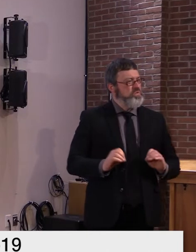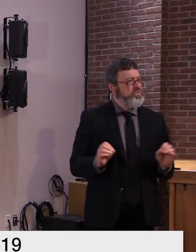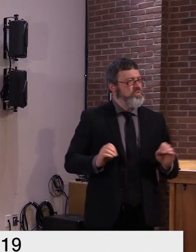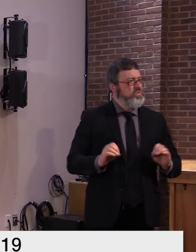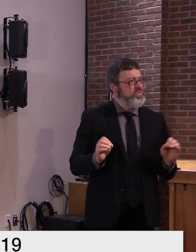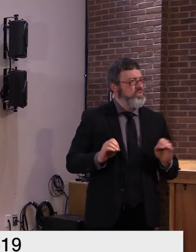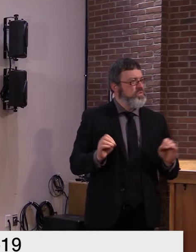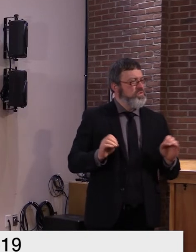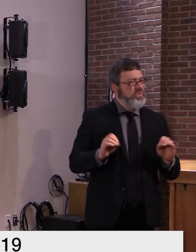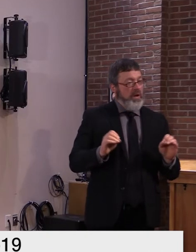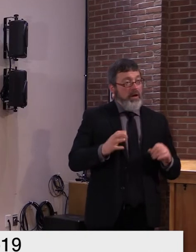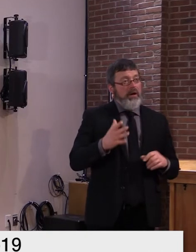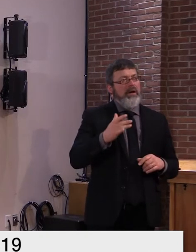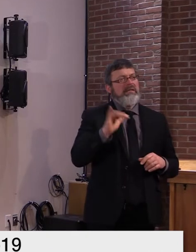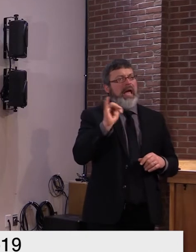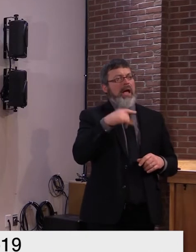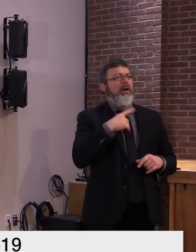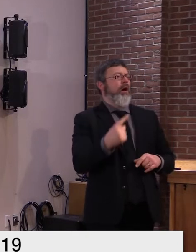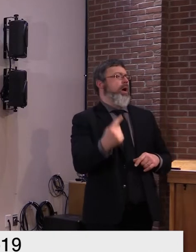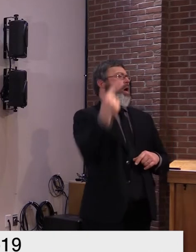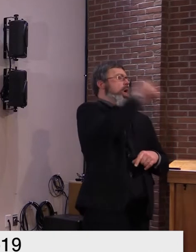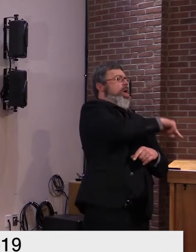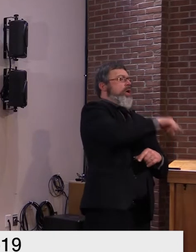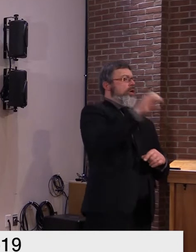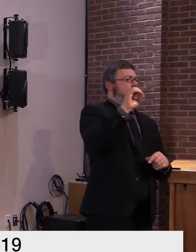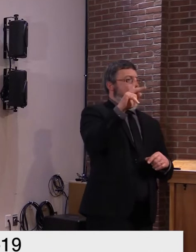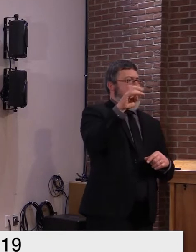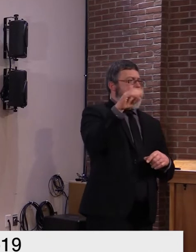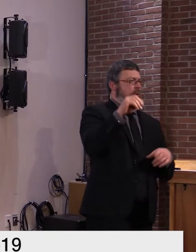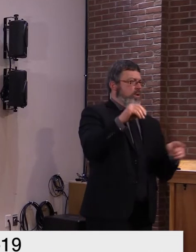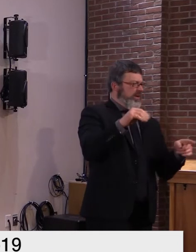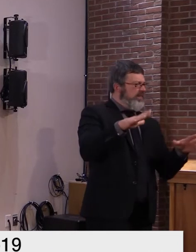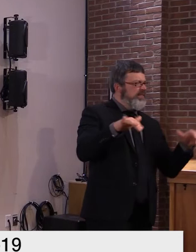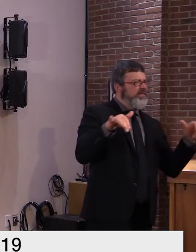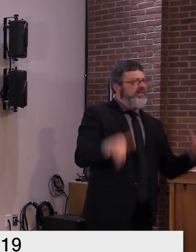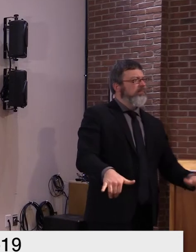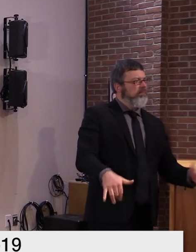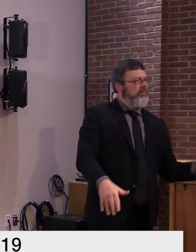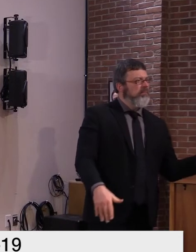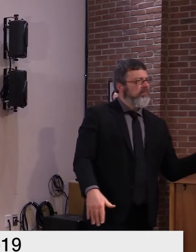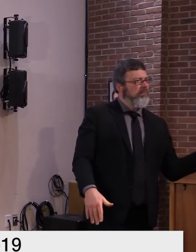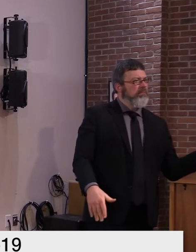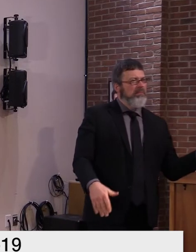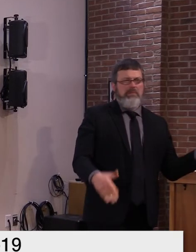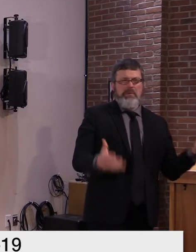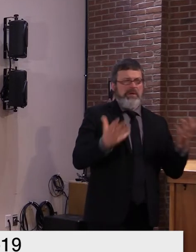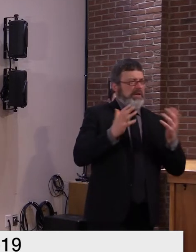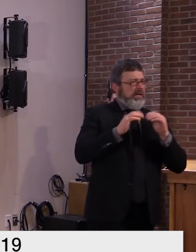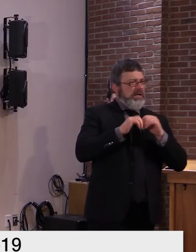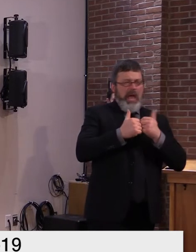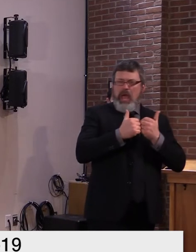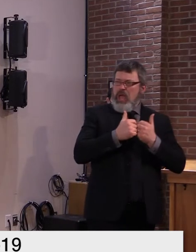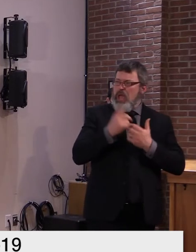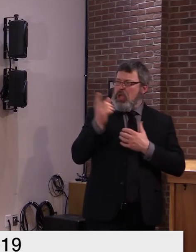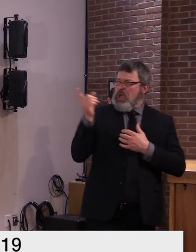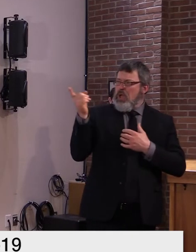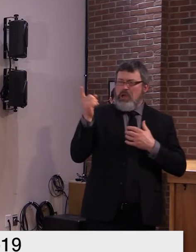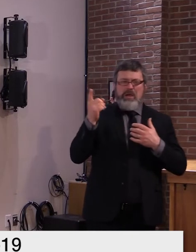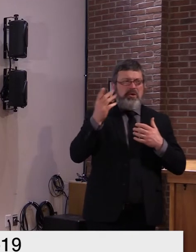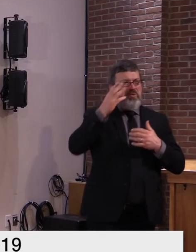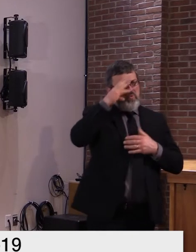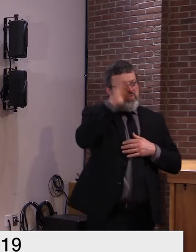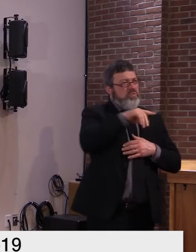can the health department do to ensure folks arriving from out of state follow the the quarantine and and testing protocols